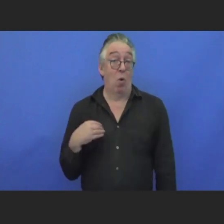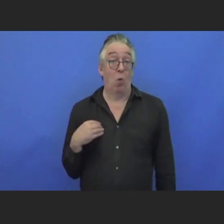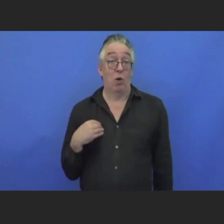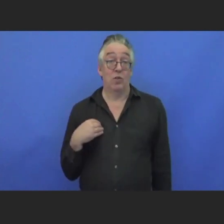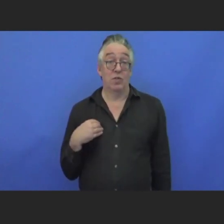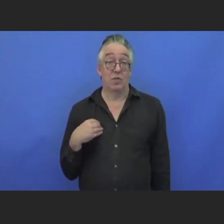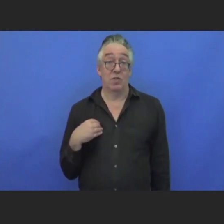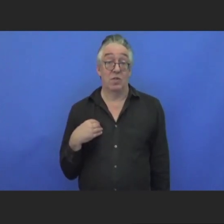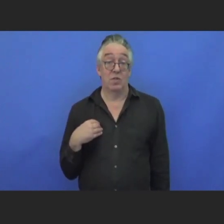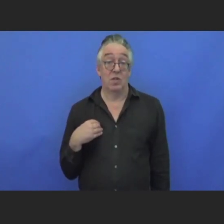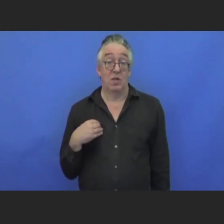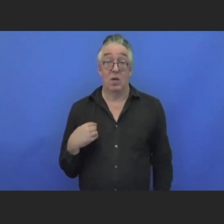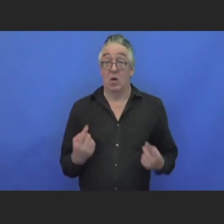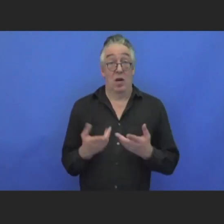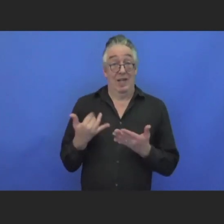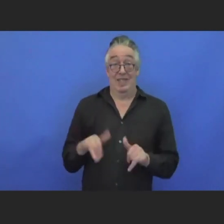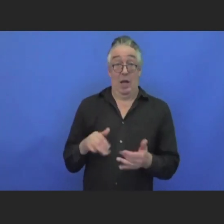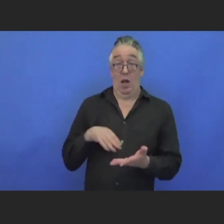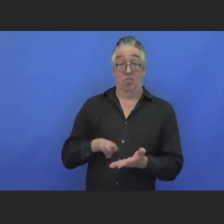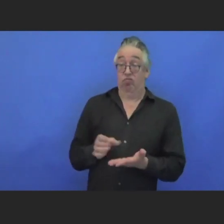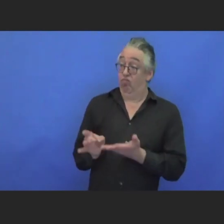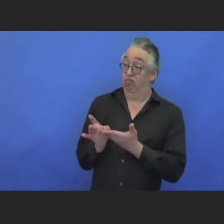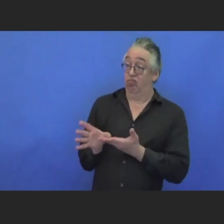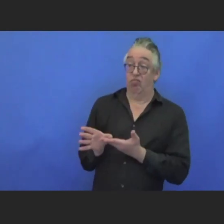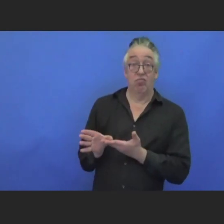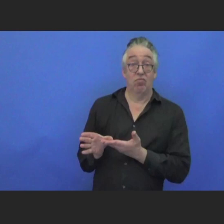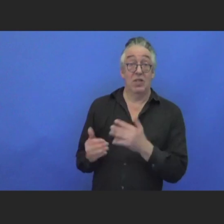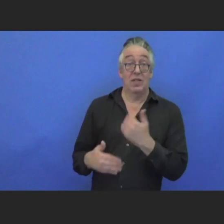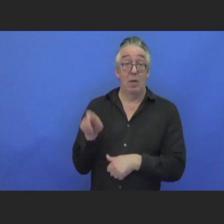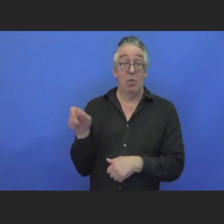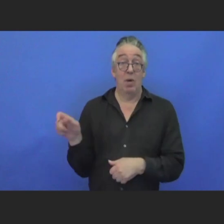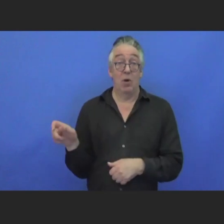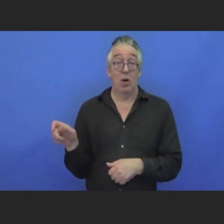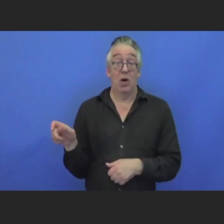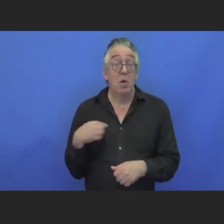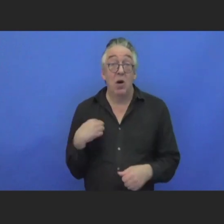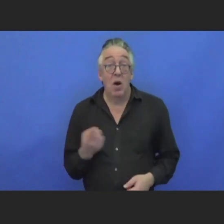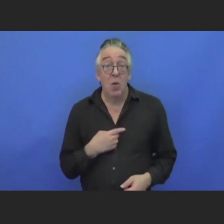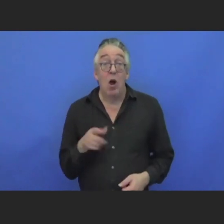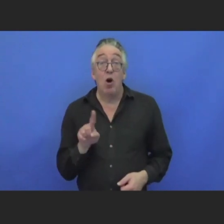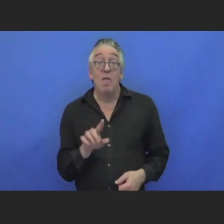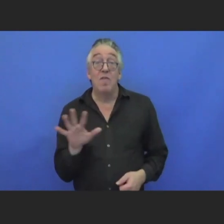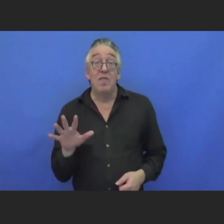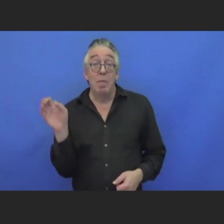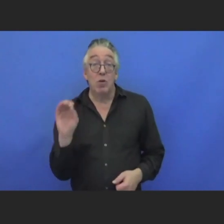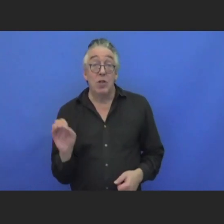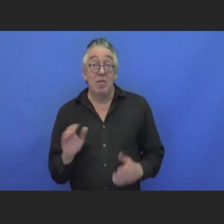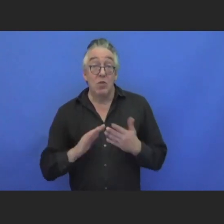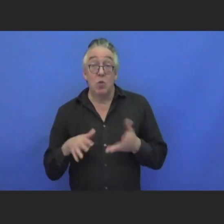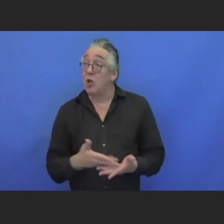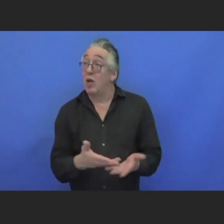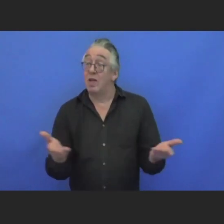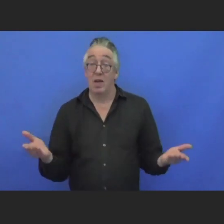persons with disabilities, which make up around 15% of the society, are not